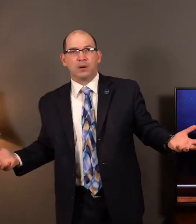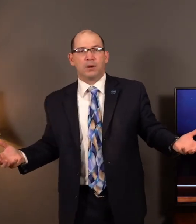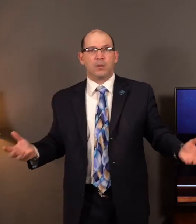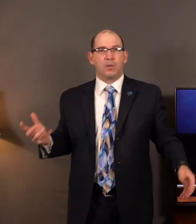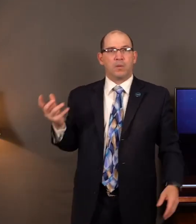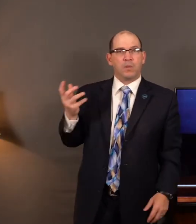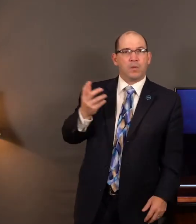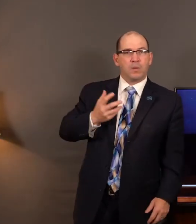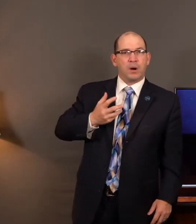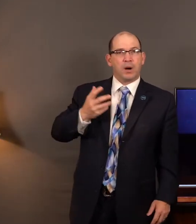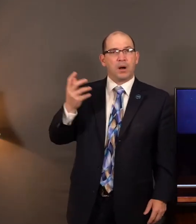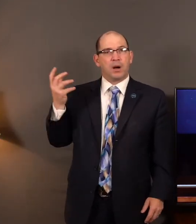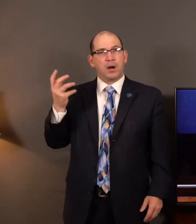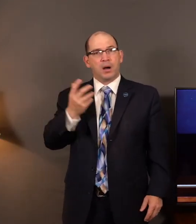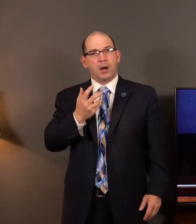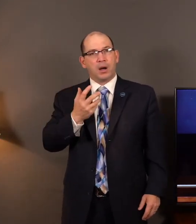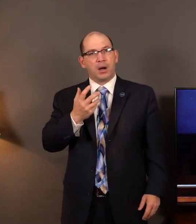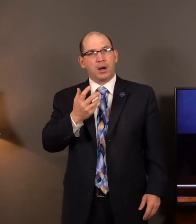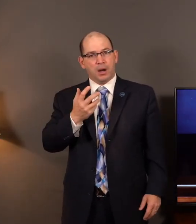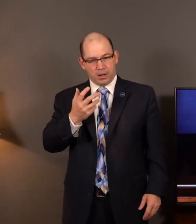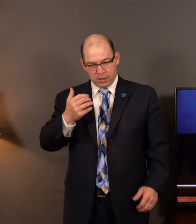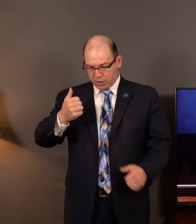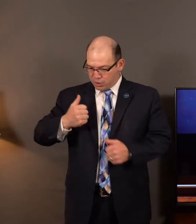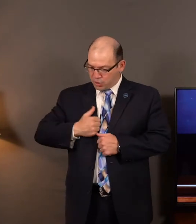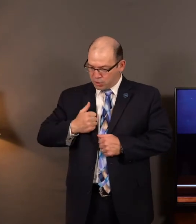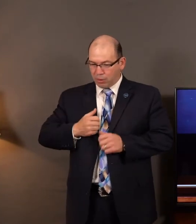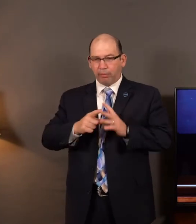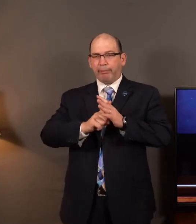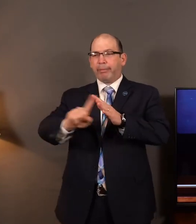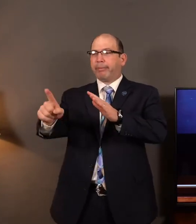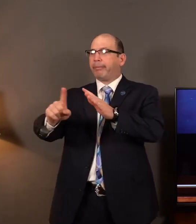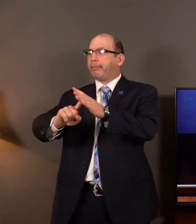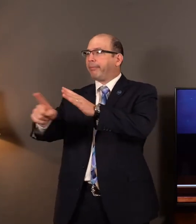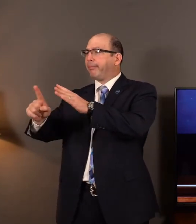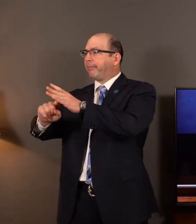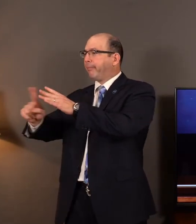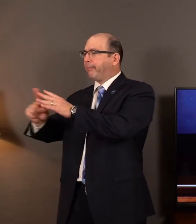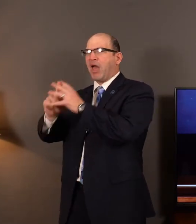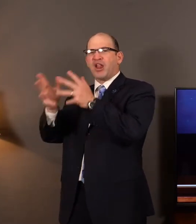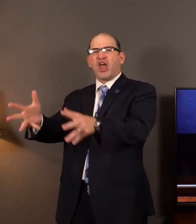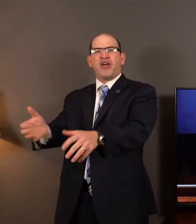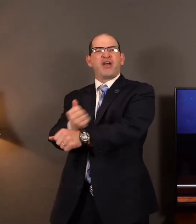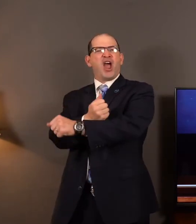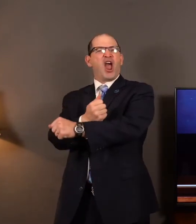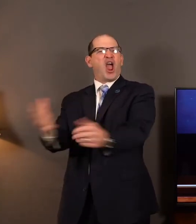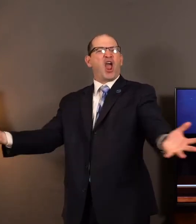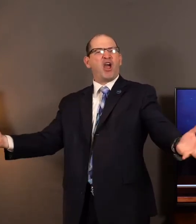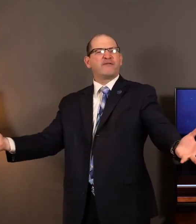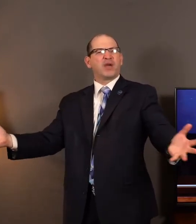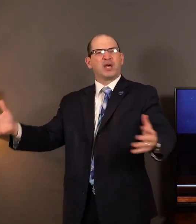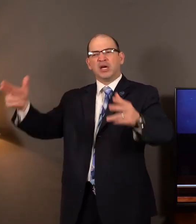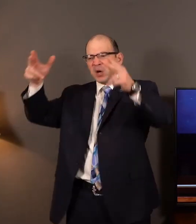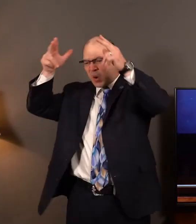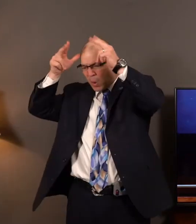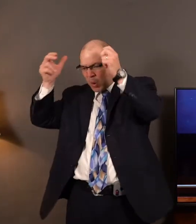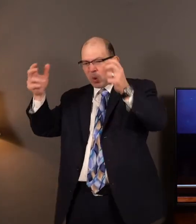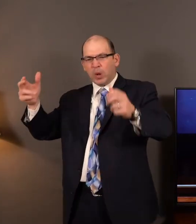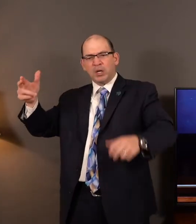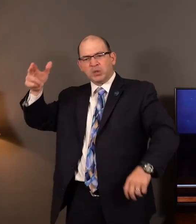upon us. Wherefore, they arose and fled in the twilight and left their tents and their horses and their asses, even the camp as it